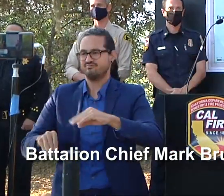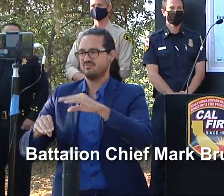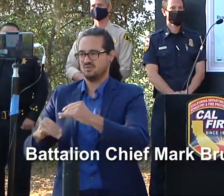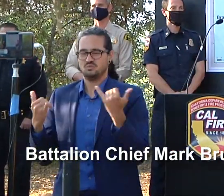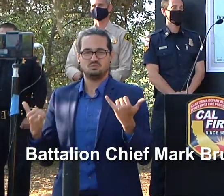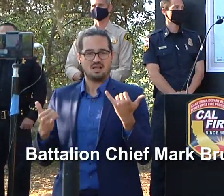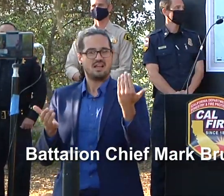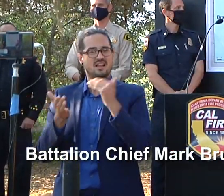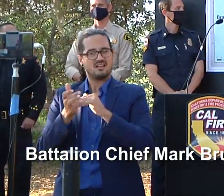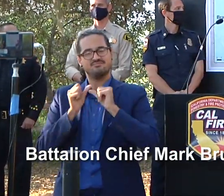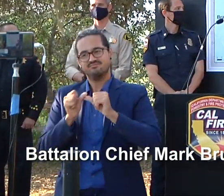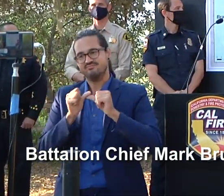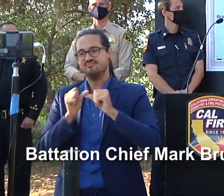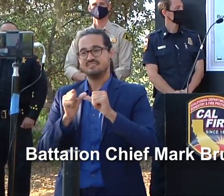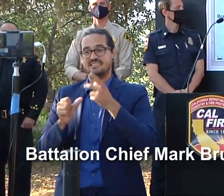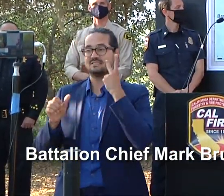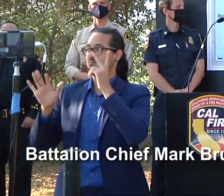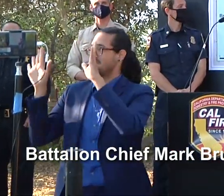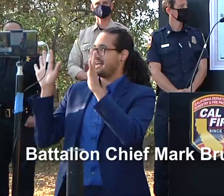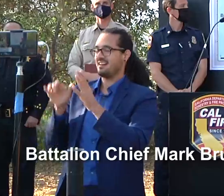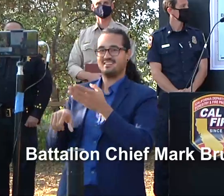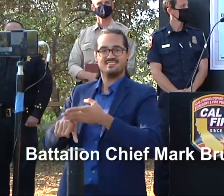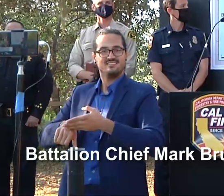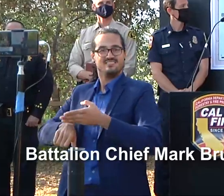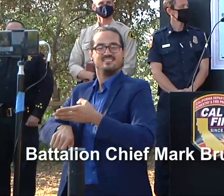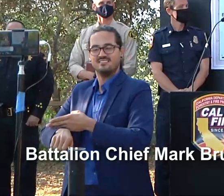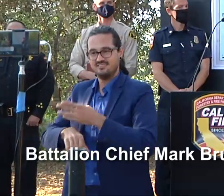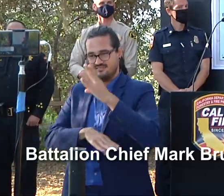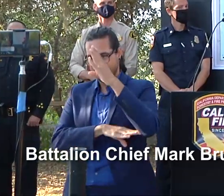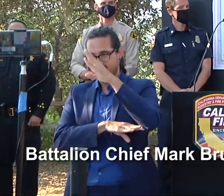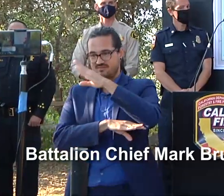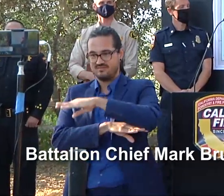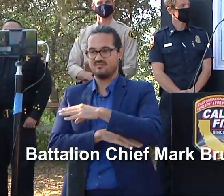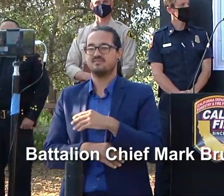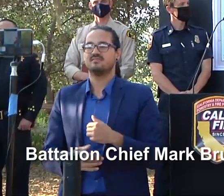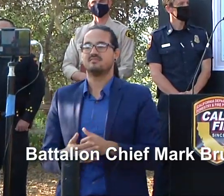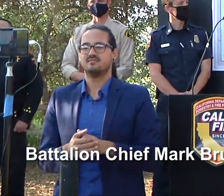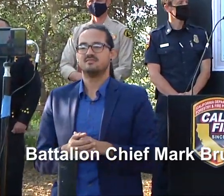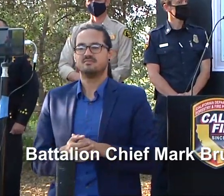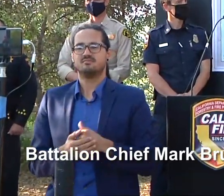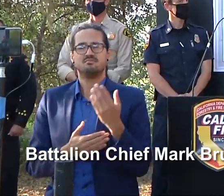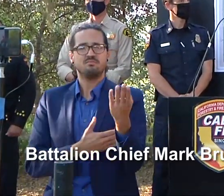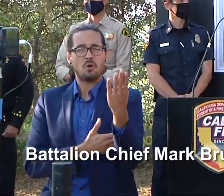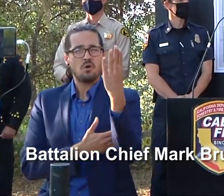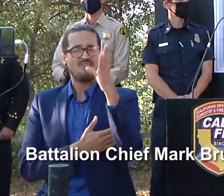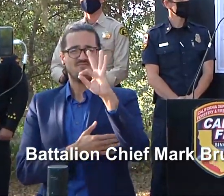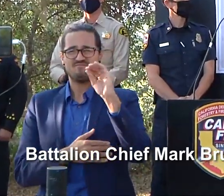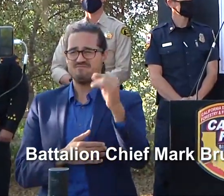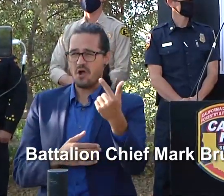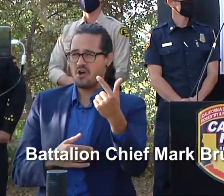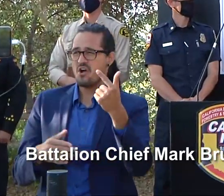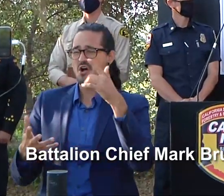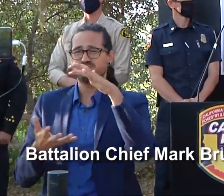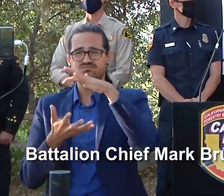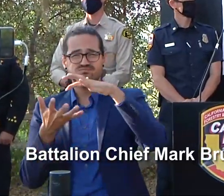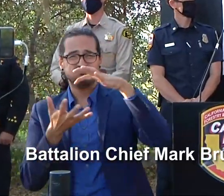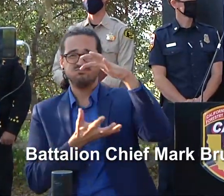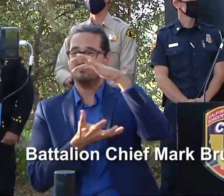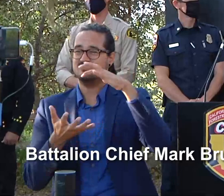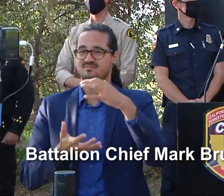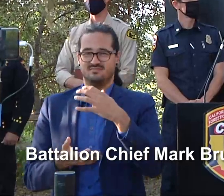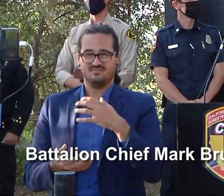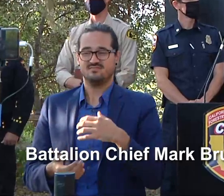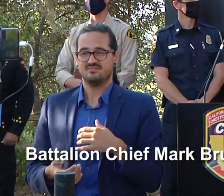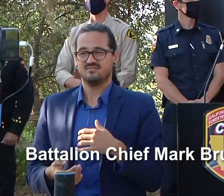beginning of the change of our weather today most of the morning was covered in a deep marine layer that prevented us from